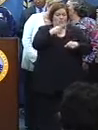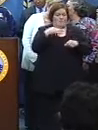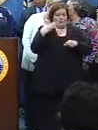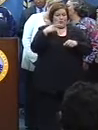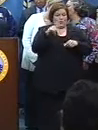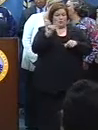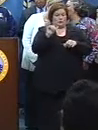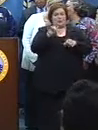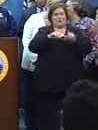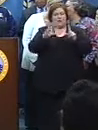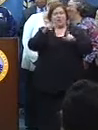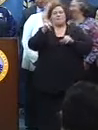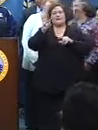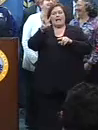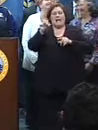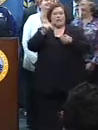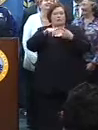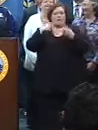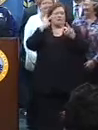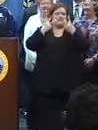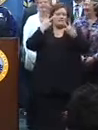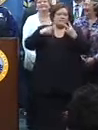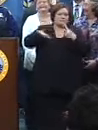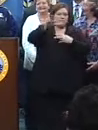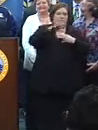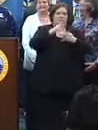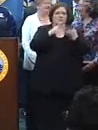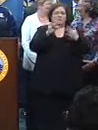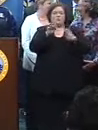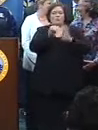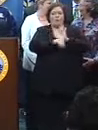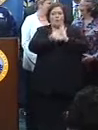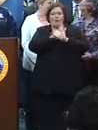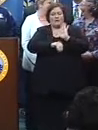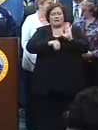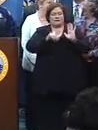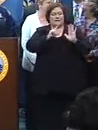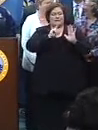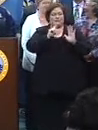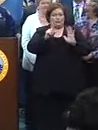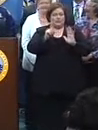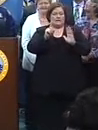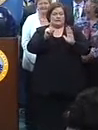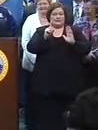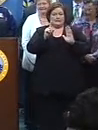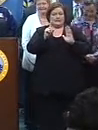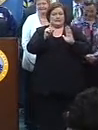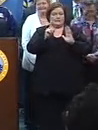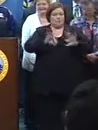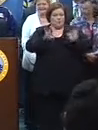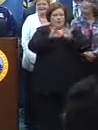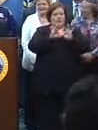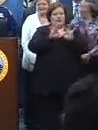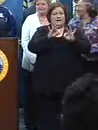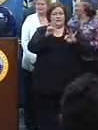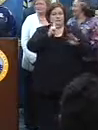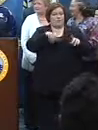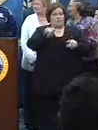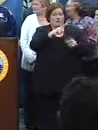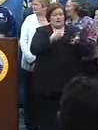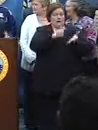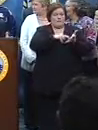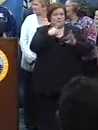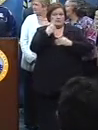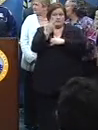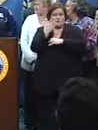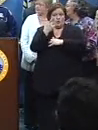it's also along the Uptown route, and visitors saw parts of New Orleans that really shine throughout the time. Those of you who got up early this morning and saw